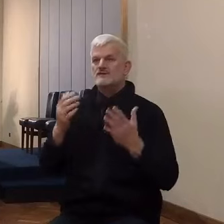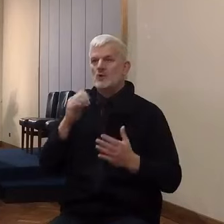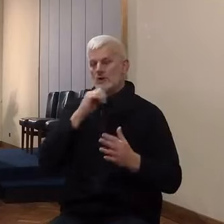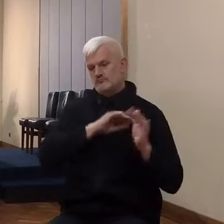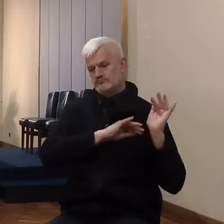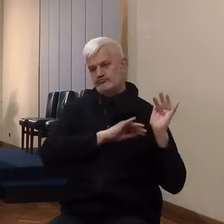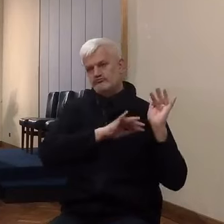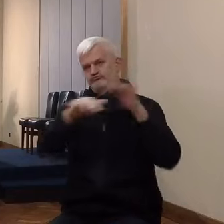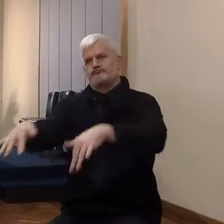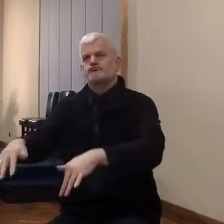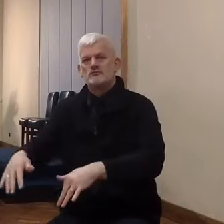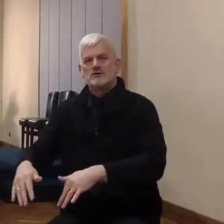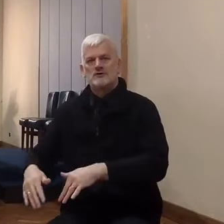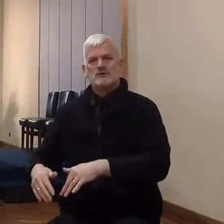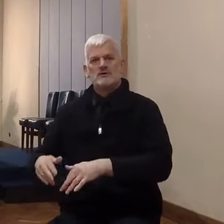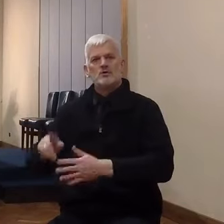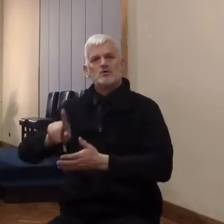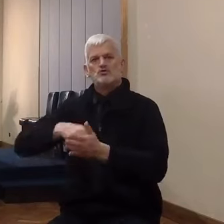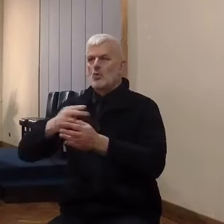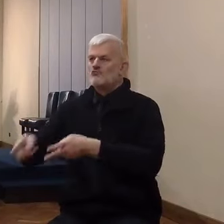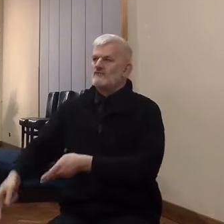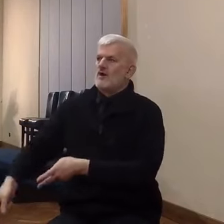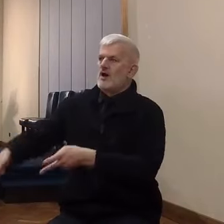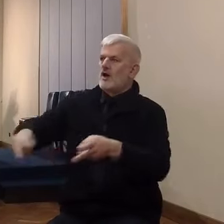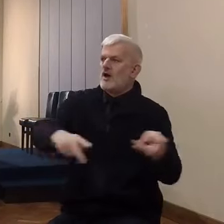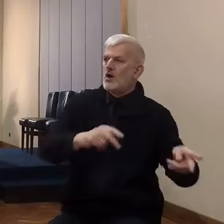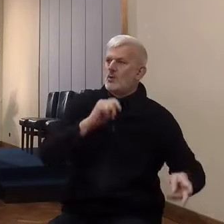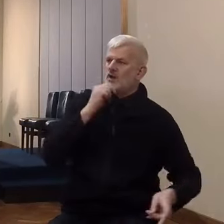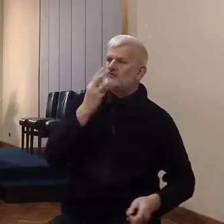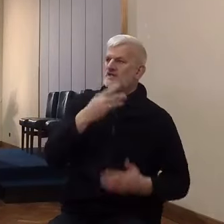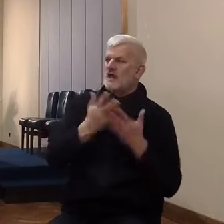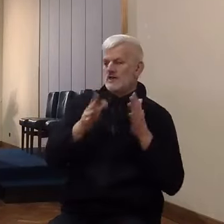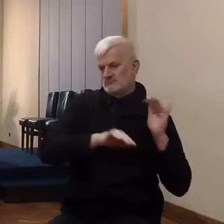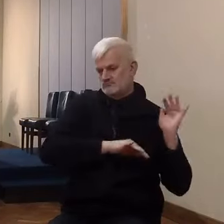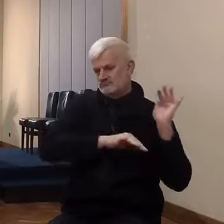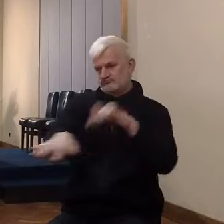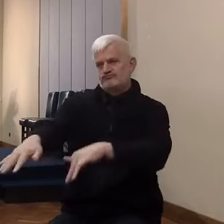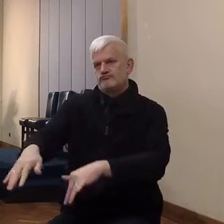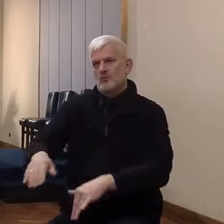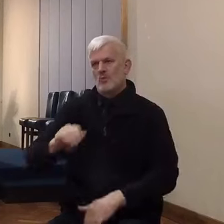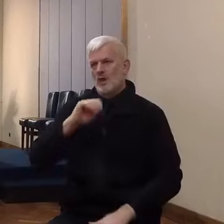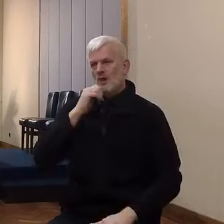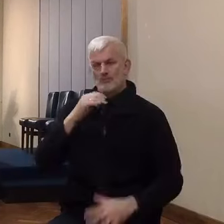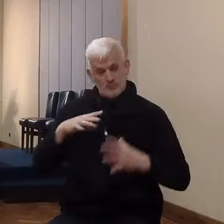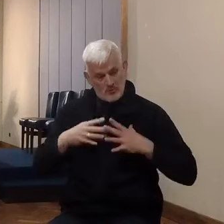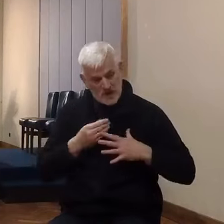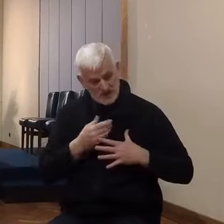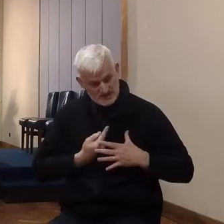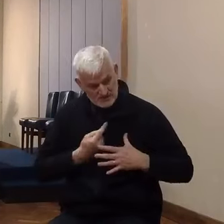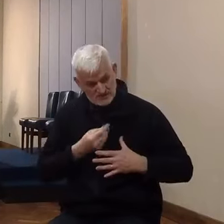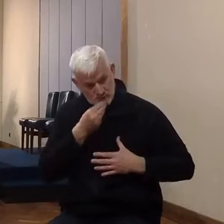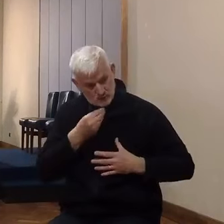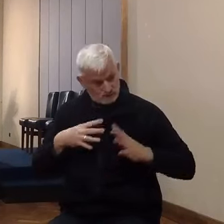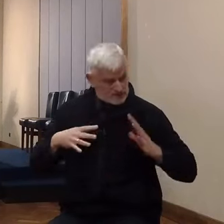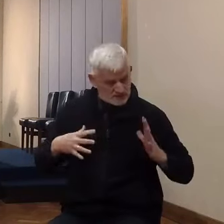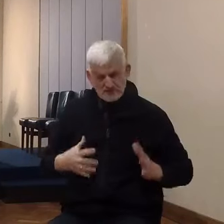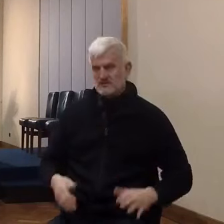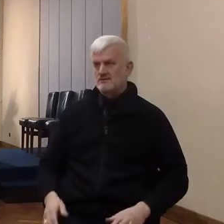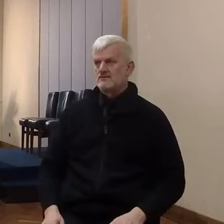over this Jordan. Obviously, what takes place in chapter 2 is an elaboration on